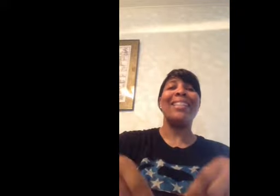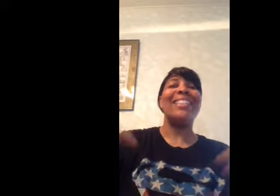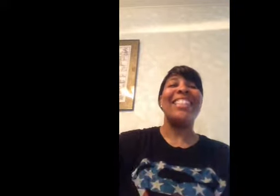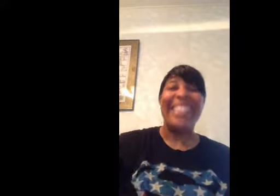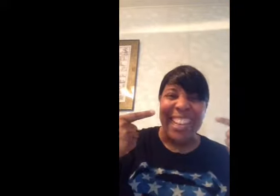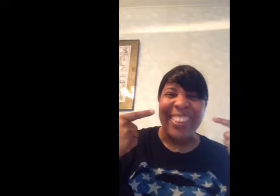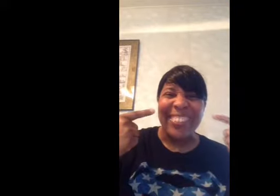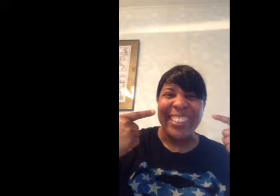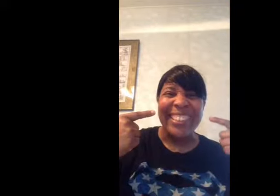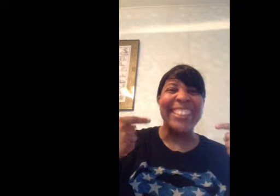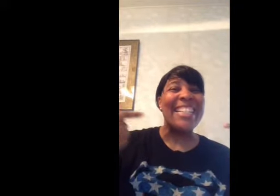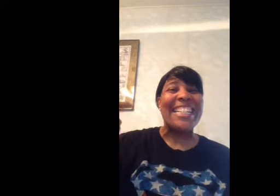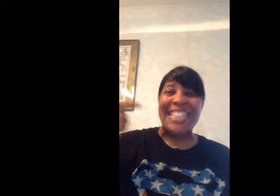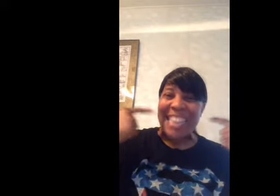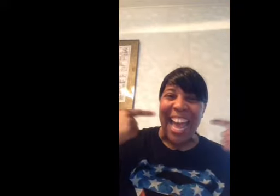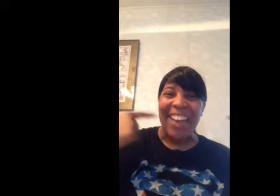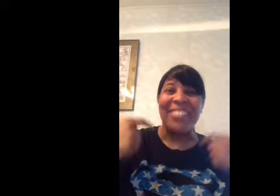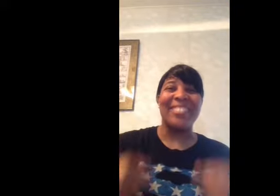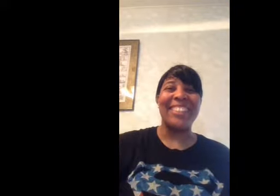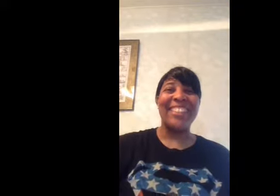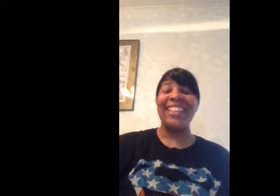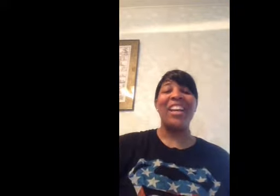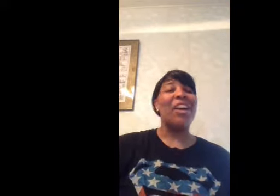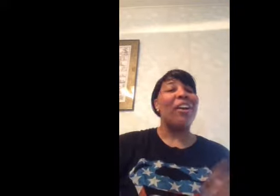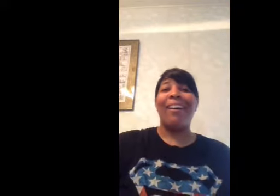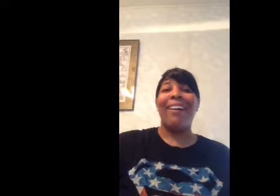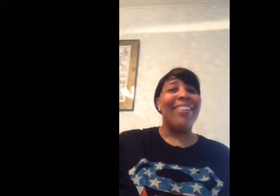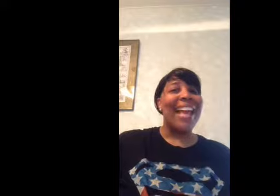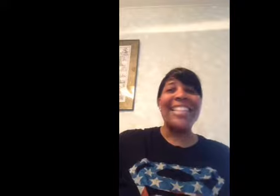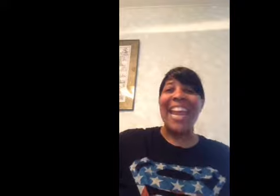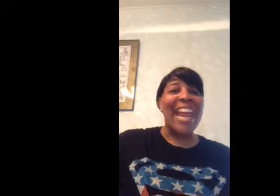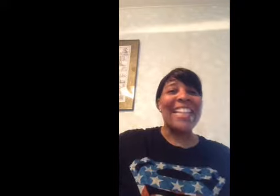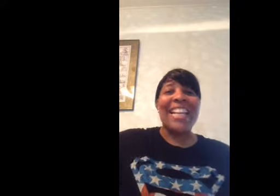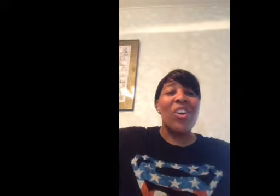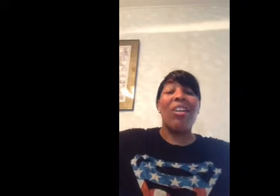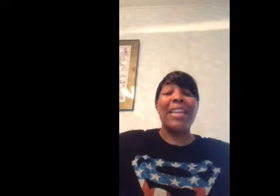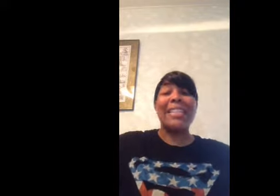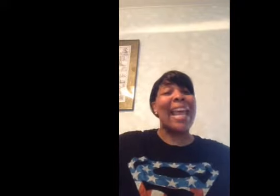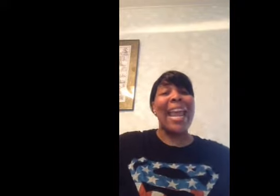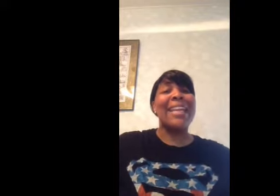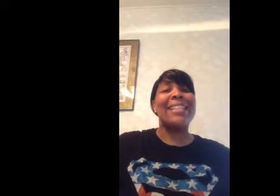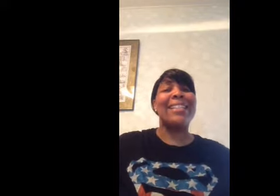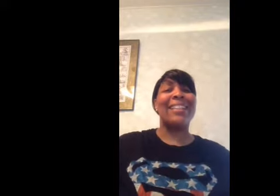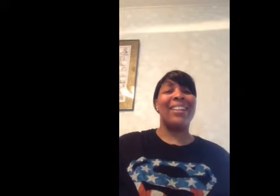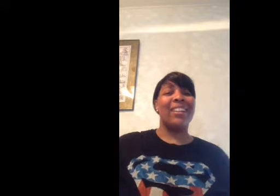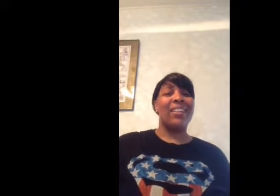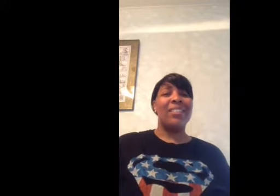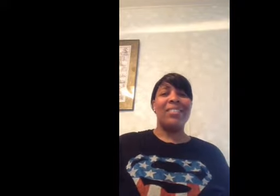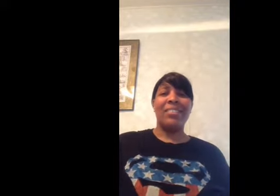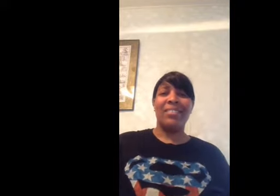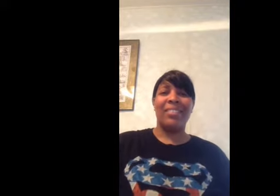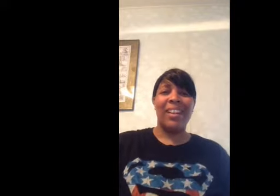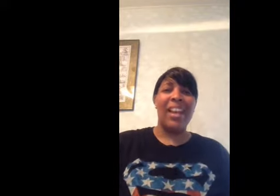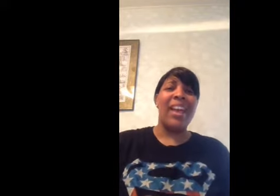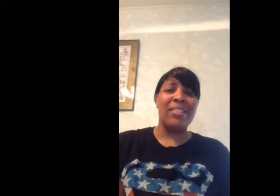live laugh that's it that's all it takes and